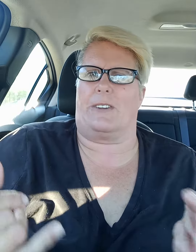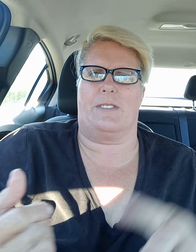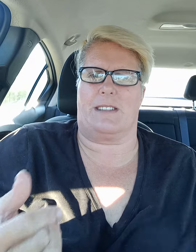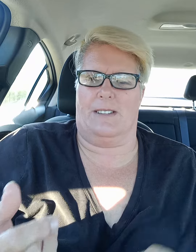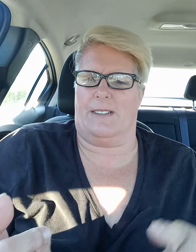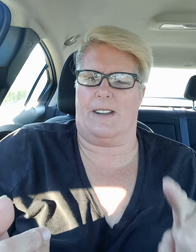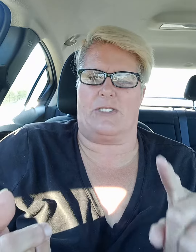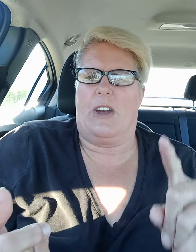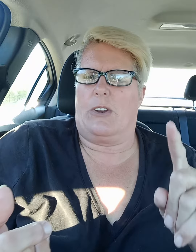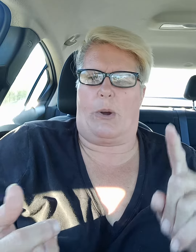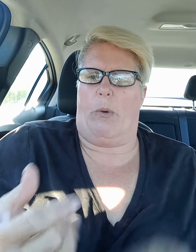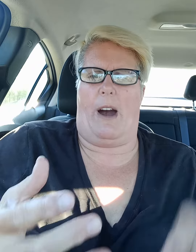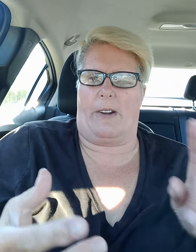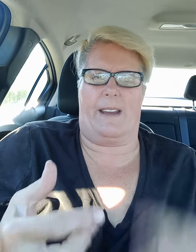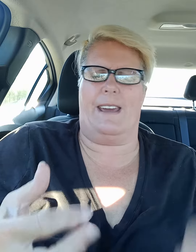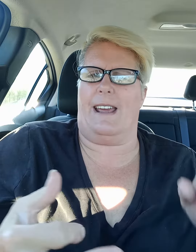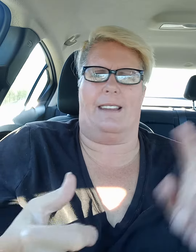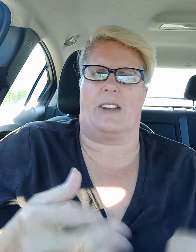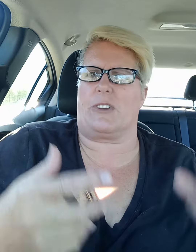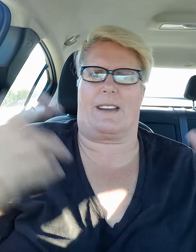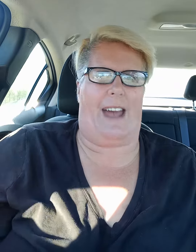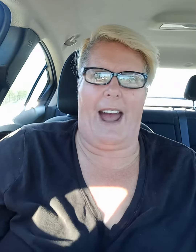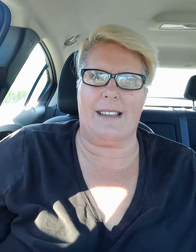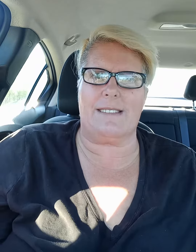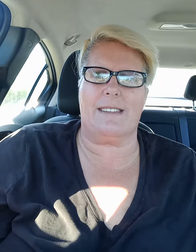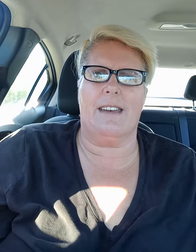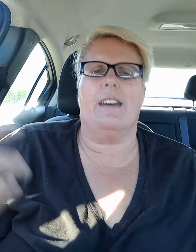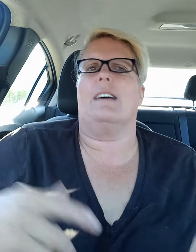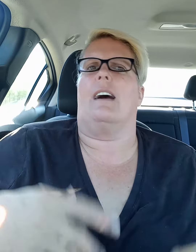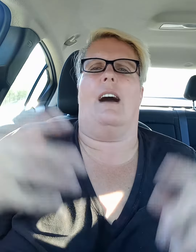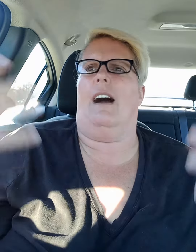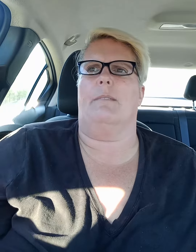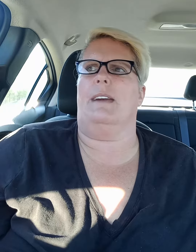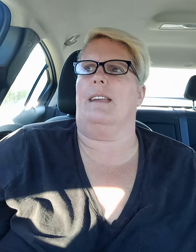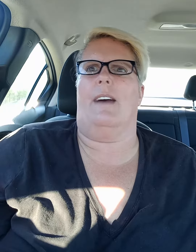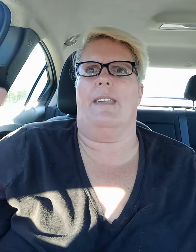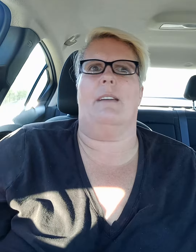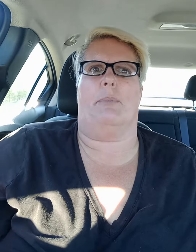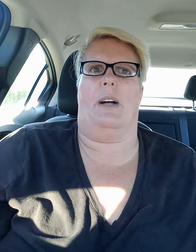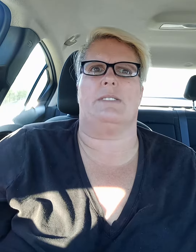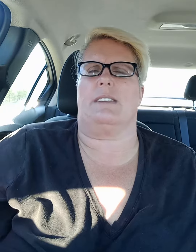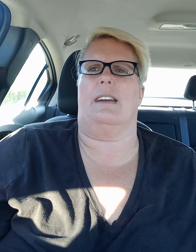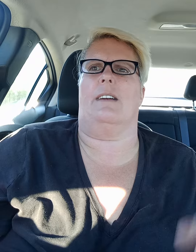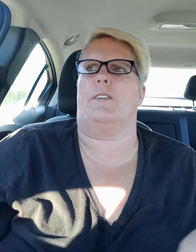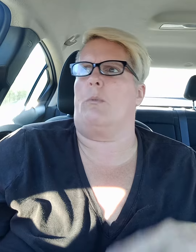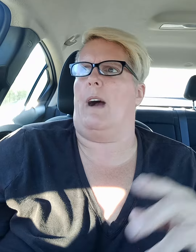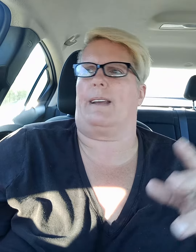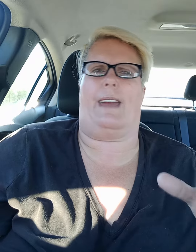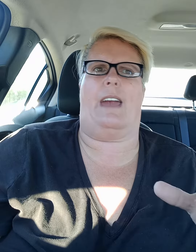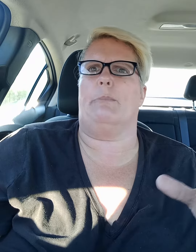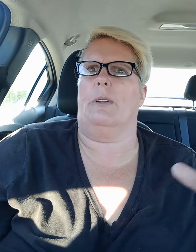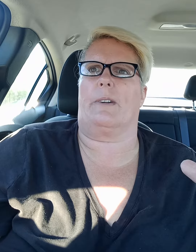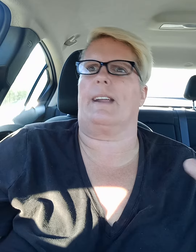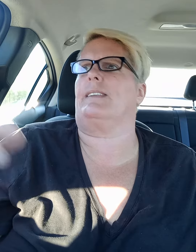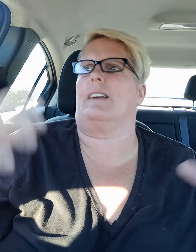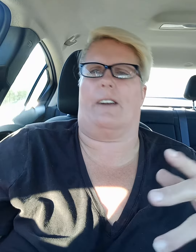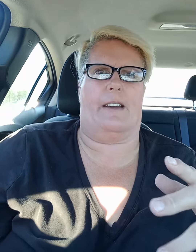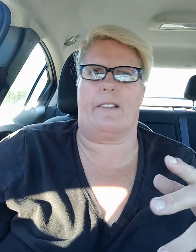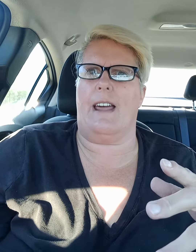utilities your water heat electric gas I mean and then plus if you want cable or anything or internet